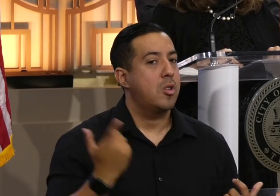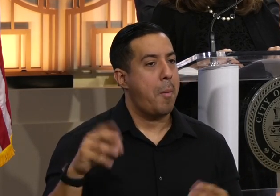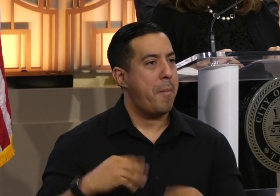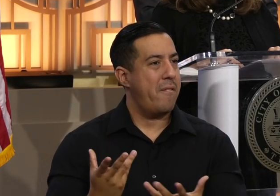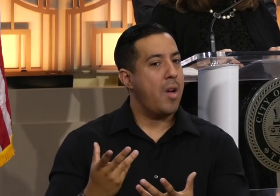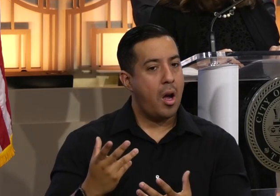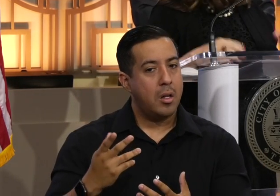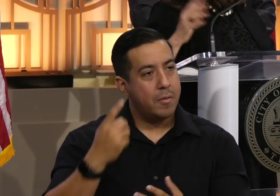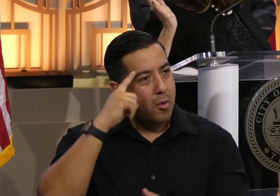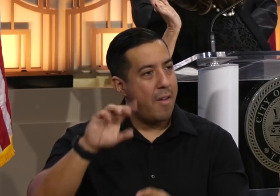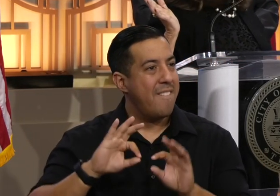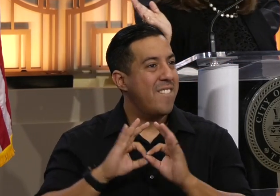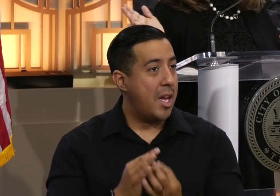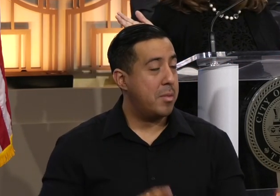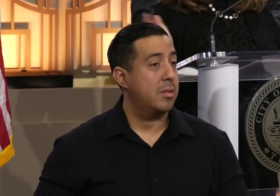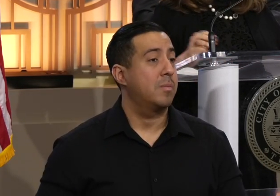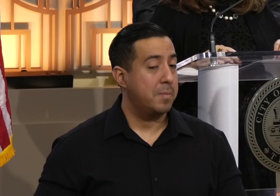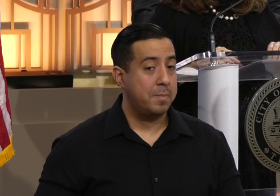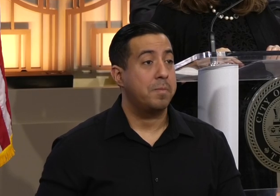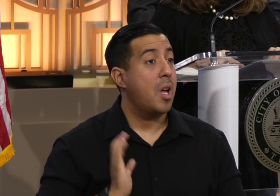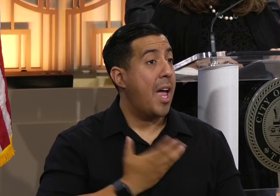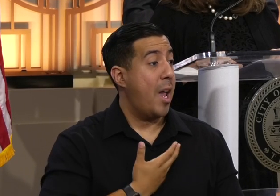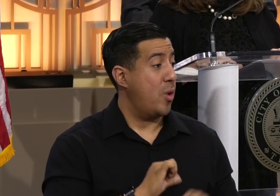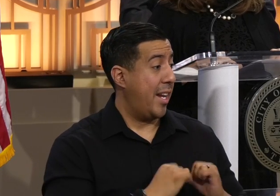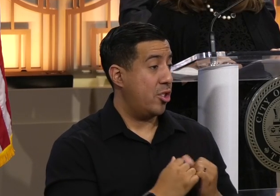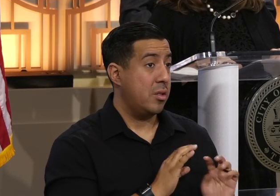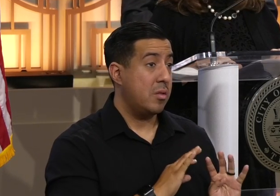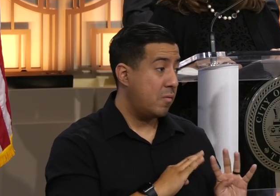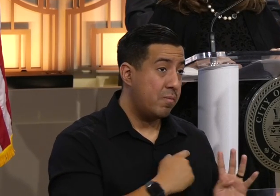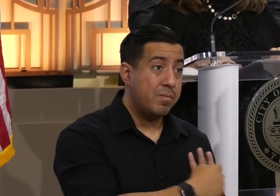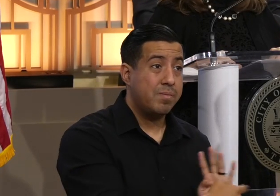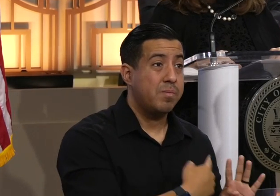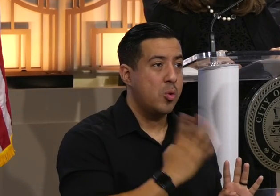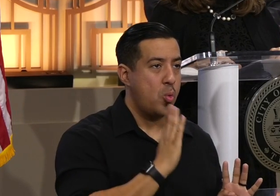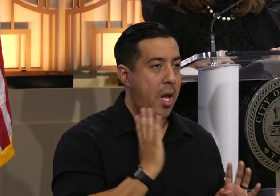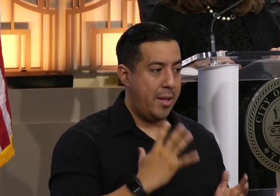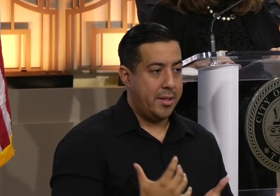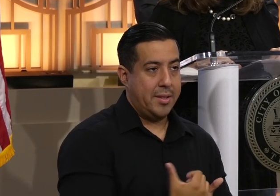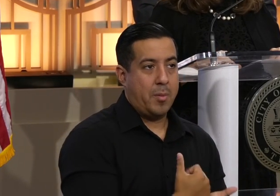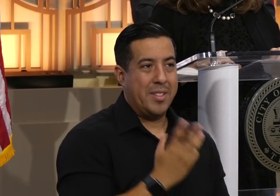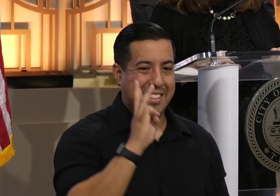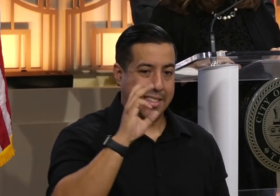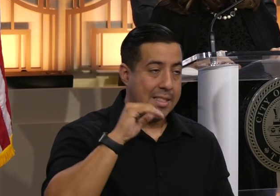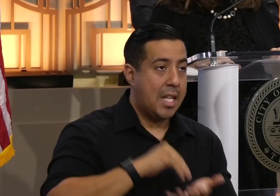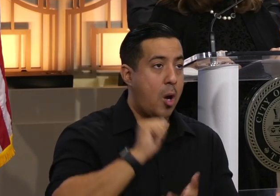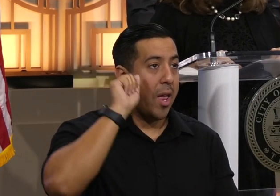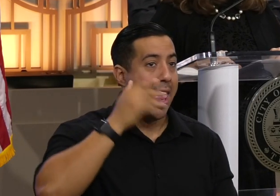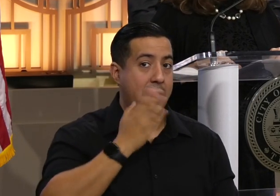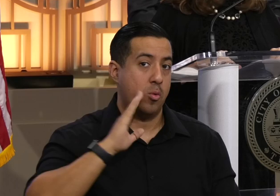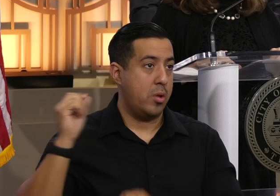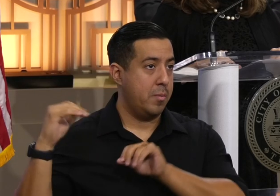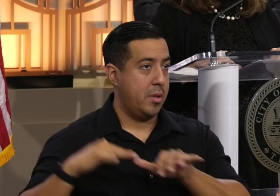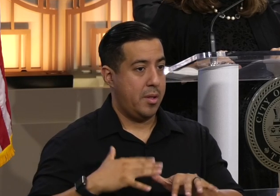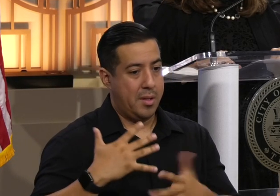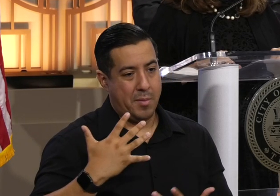their families. Between our four agencies, we expect to receive more than 6,000 Afghans in all, probably